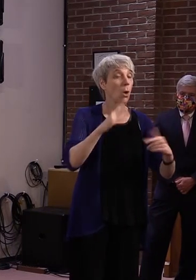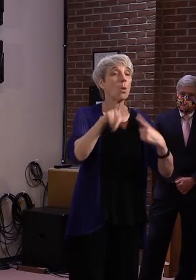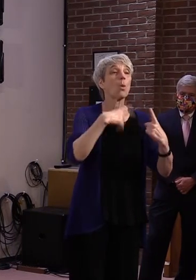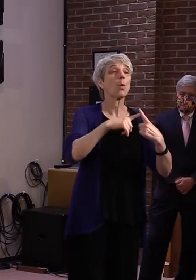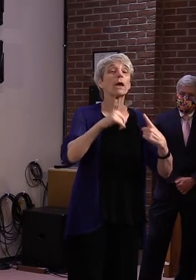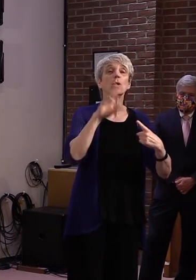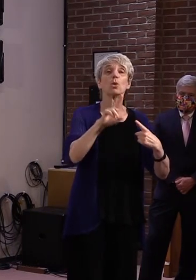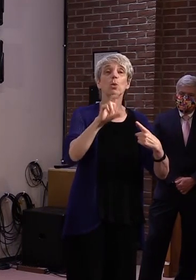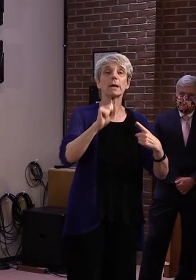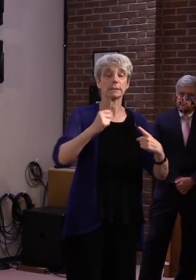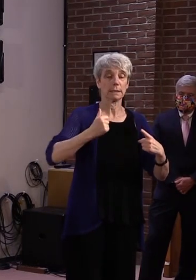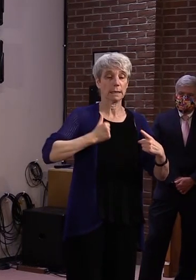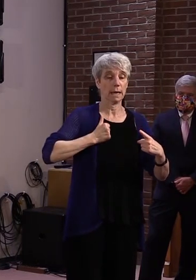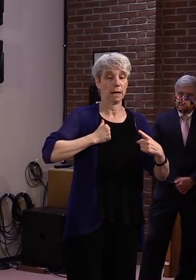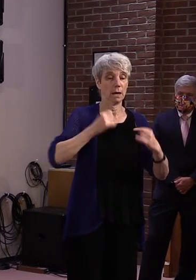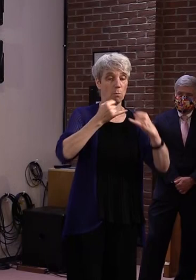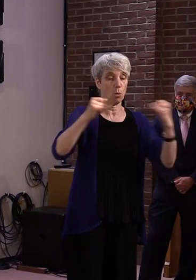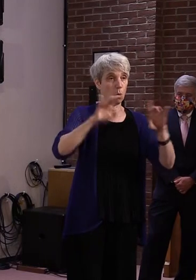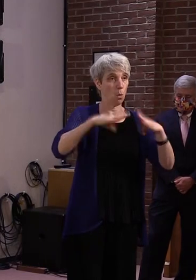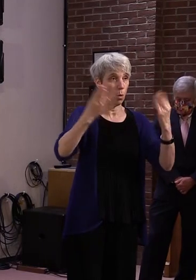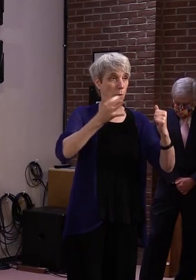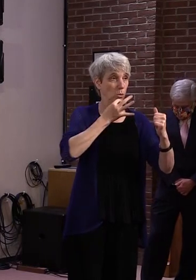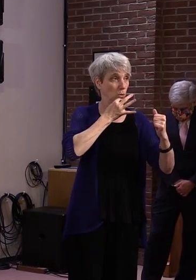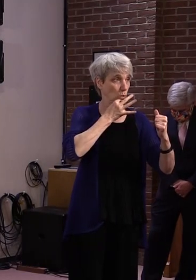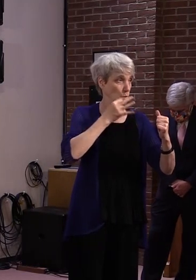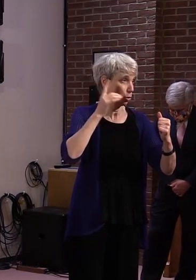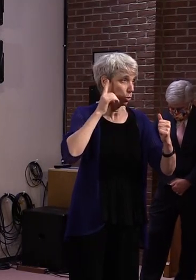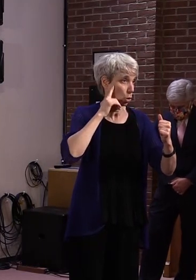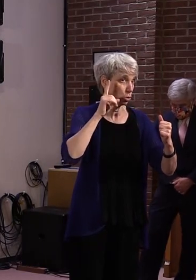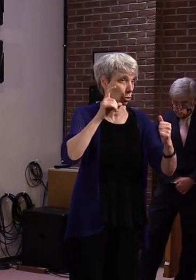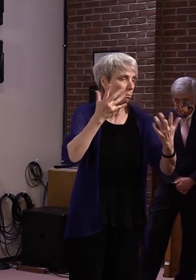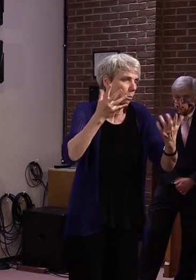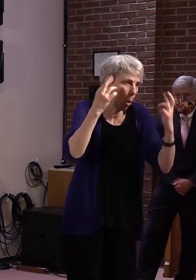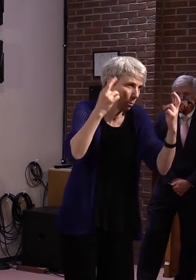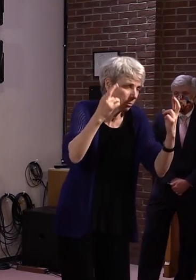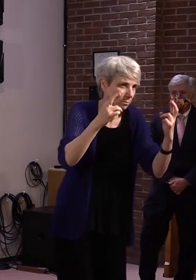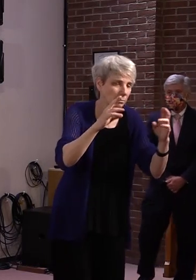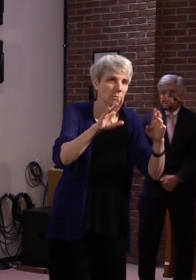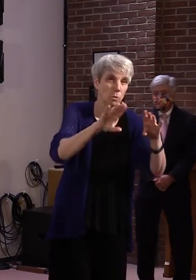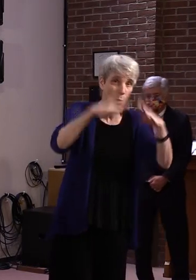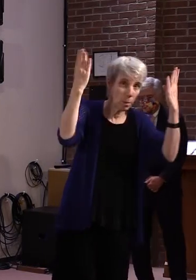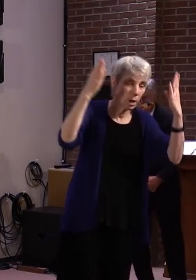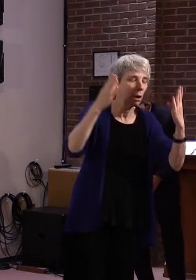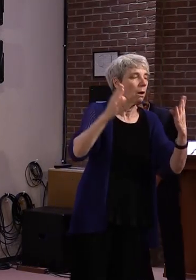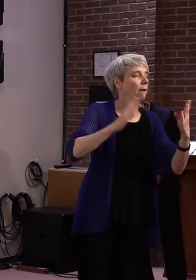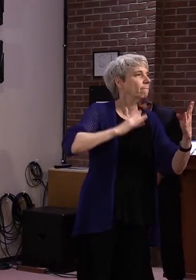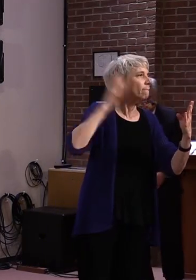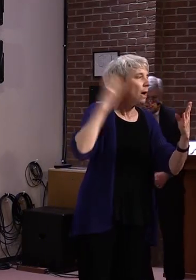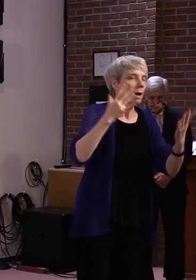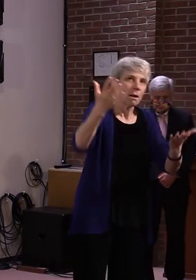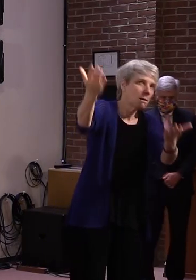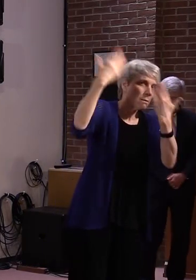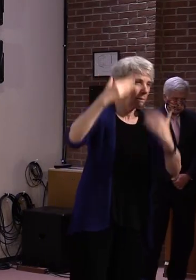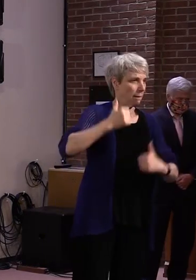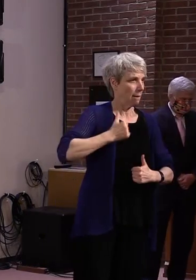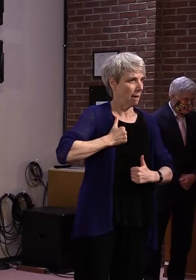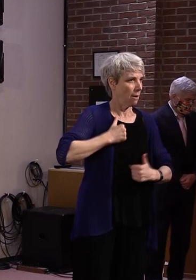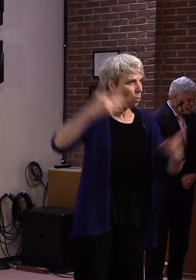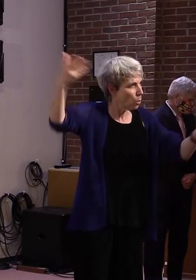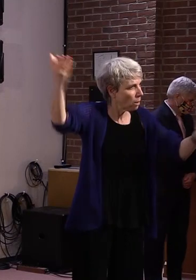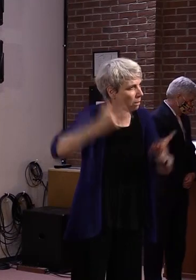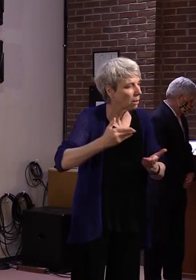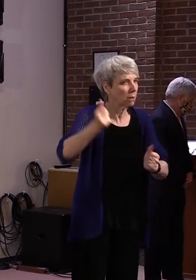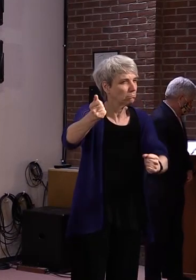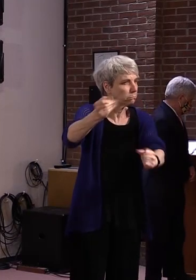or I'm hopeful it will, that will, you know, bring more trade in from the north that others